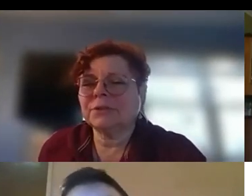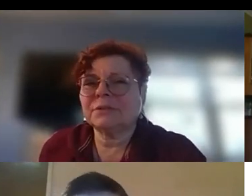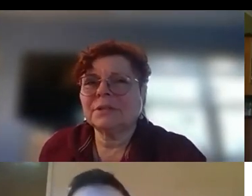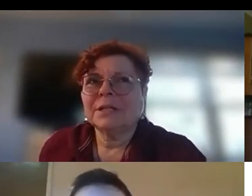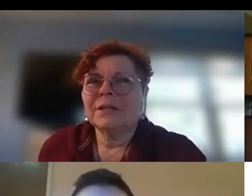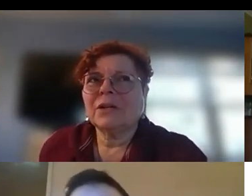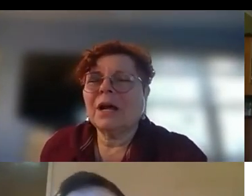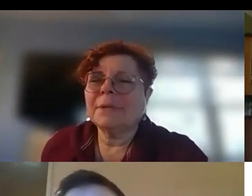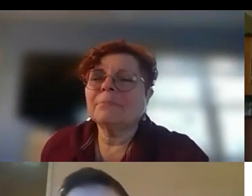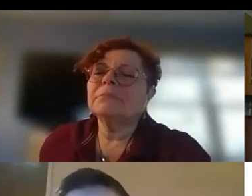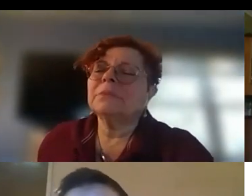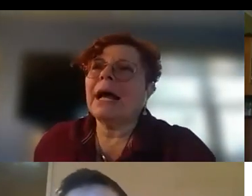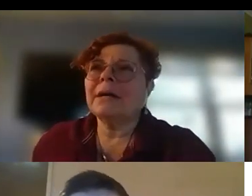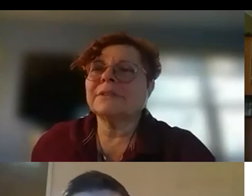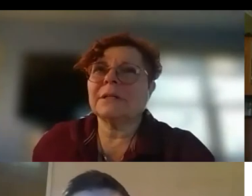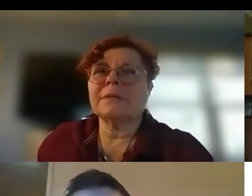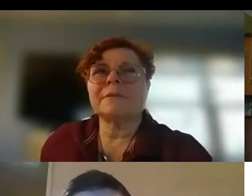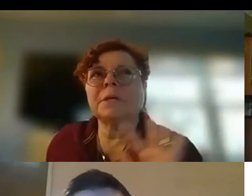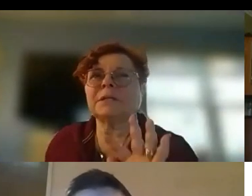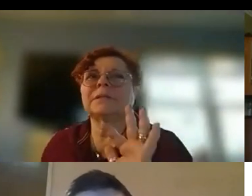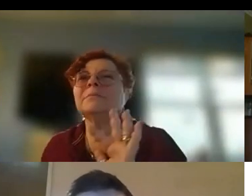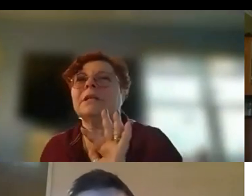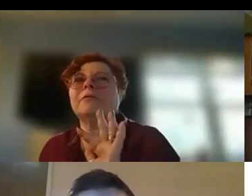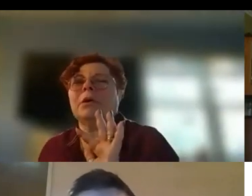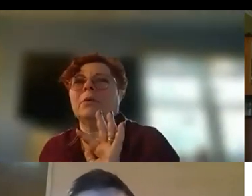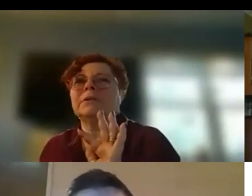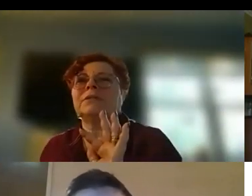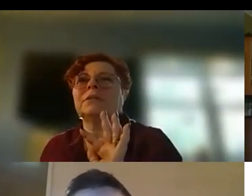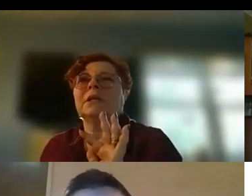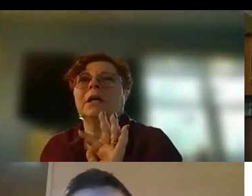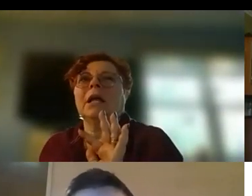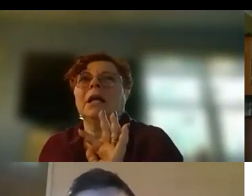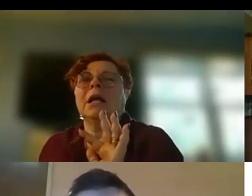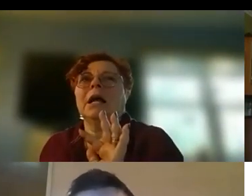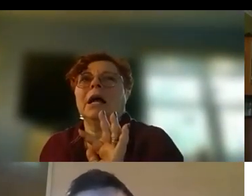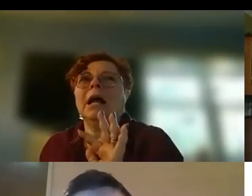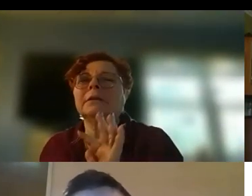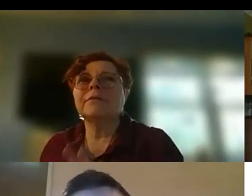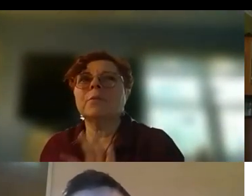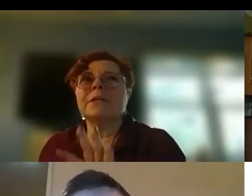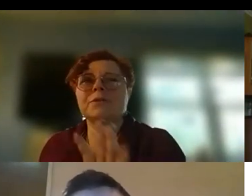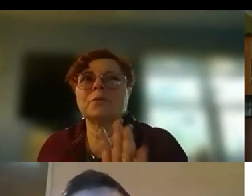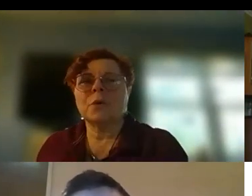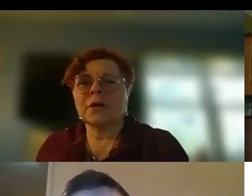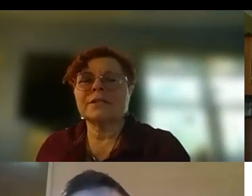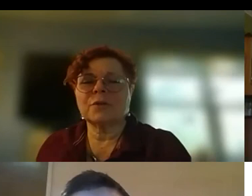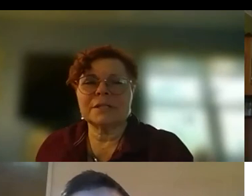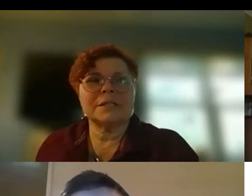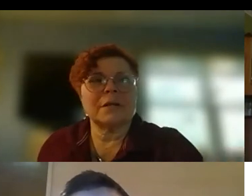just... I have to say, I have to be honest, some deaf poets, I love the way they do the work. I don't necessarily